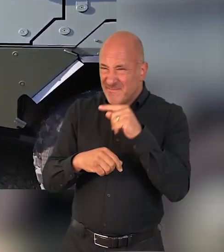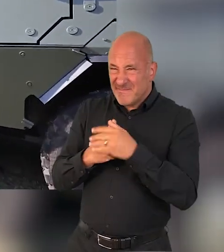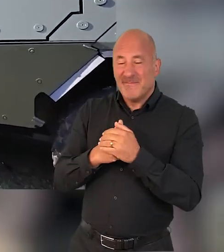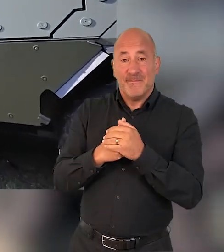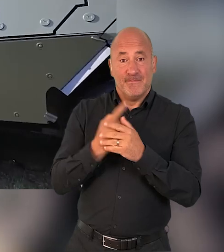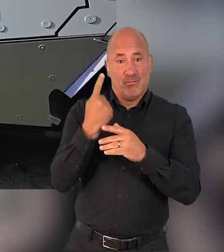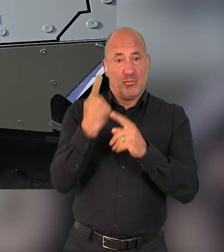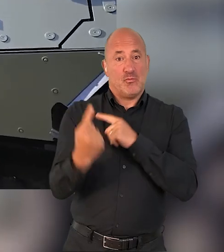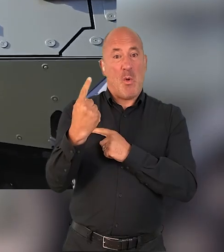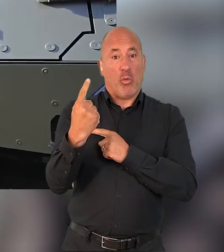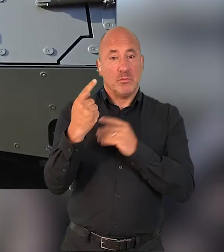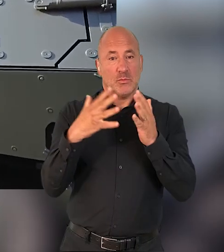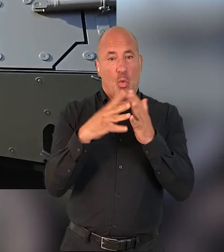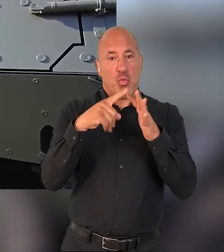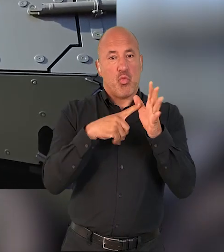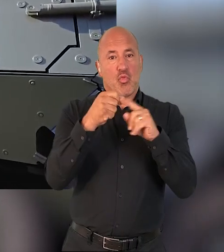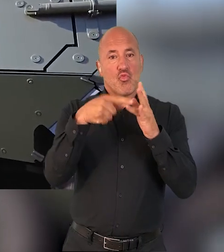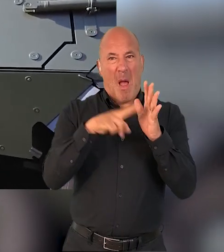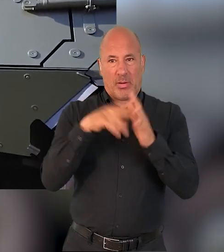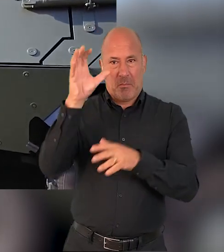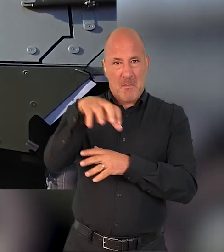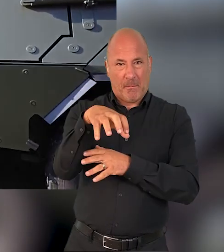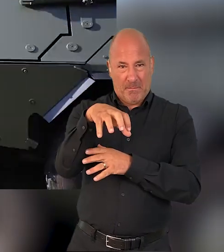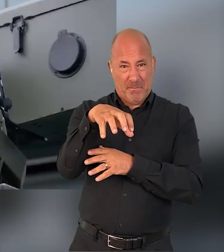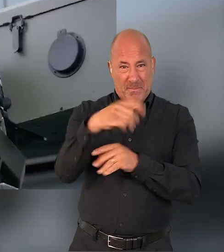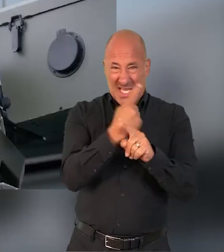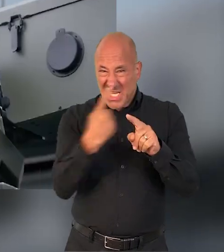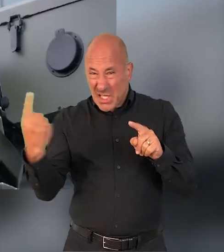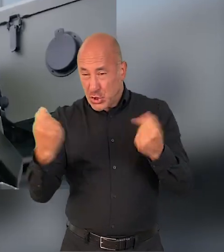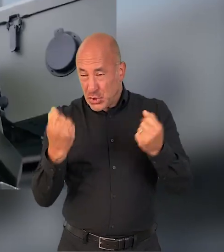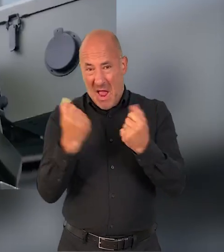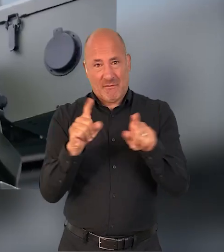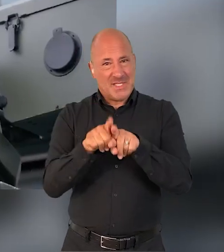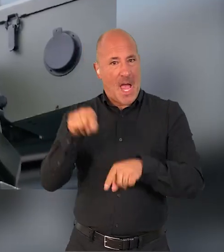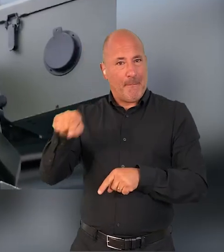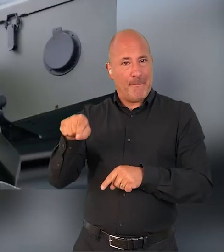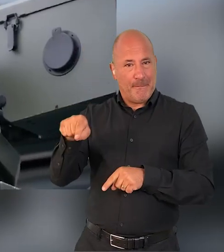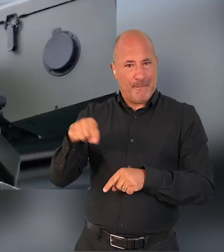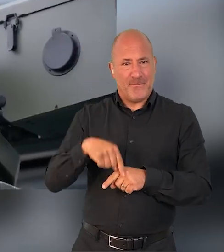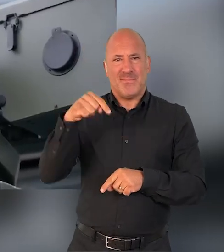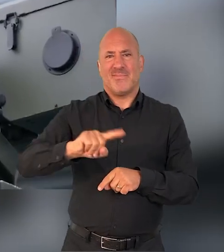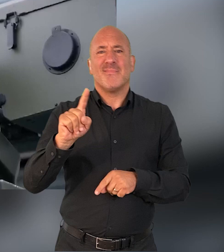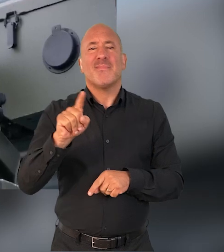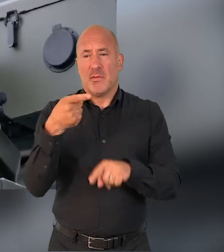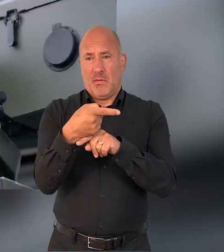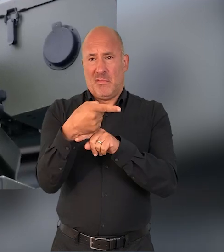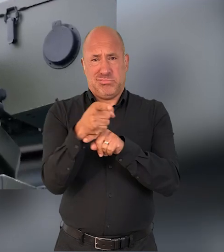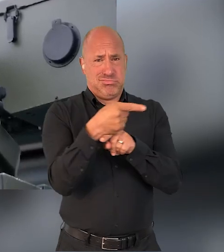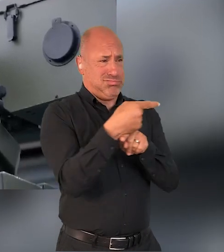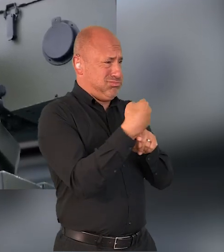be a couple of eyes. This is what they call the remote weapon station. And every single boxer will have this station.